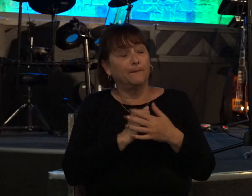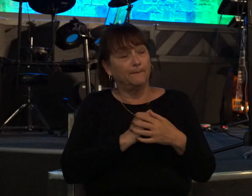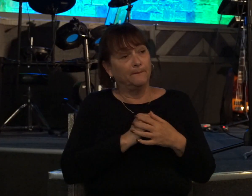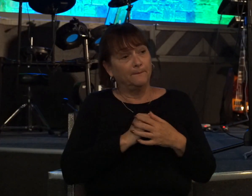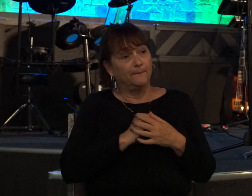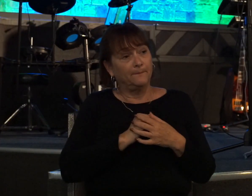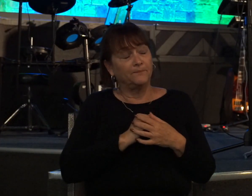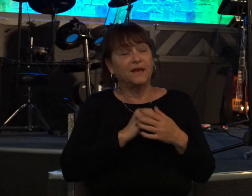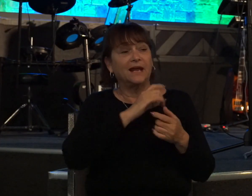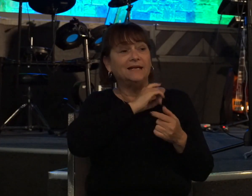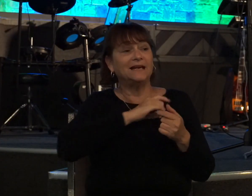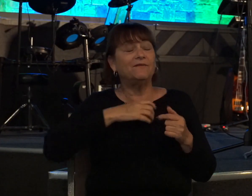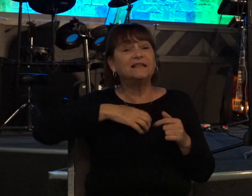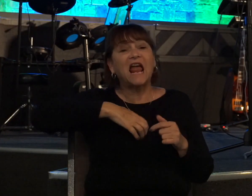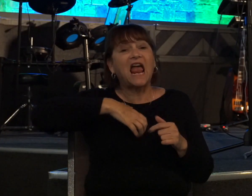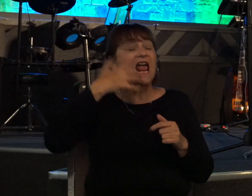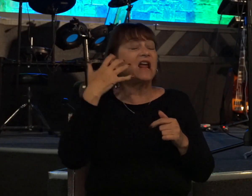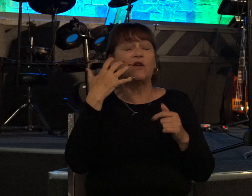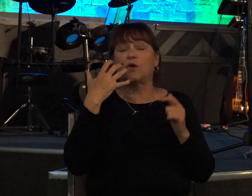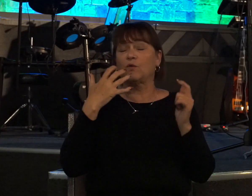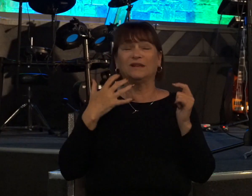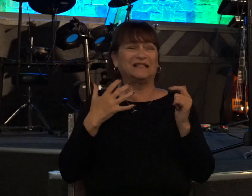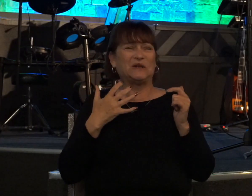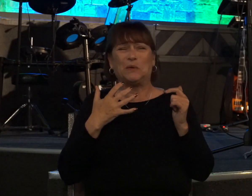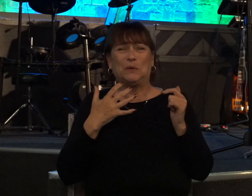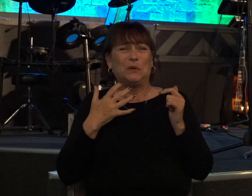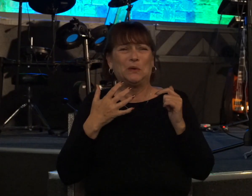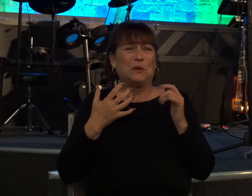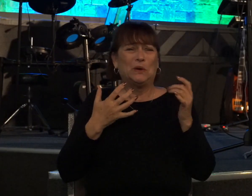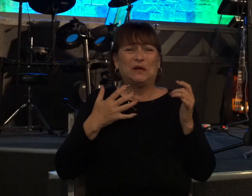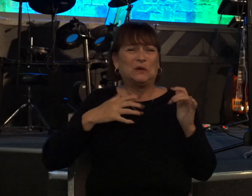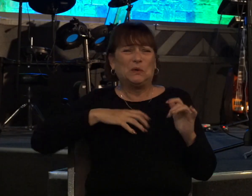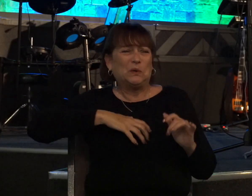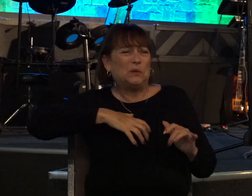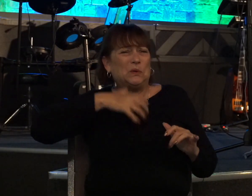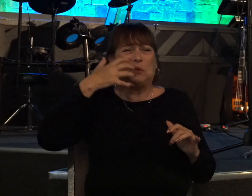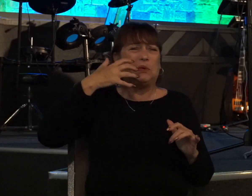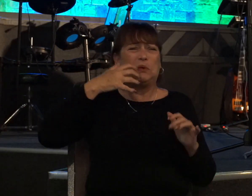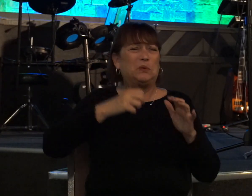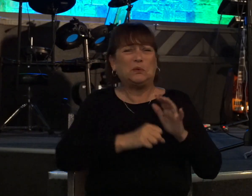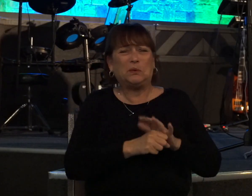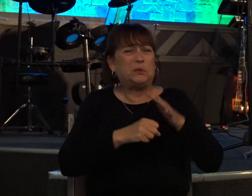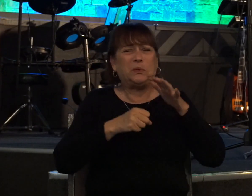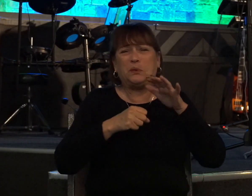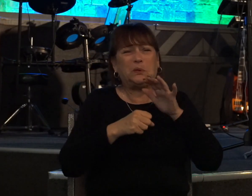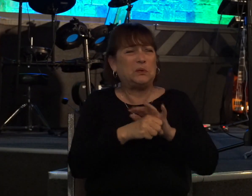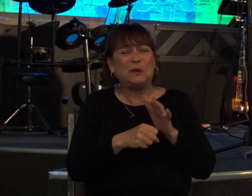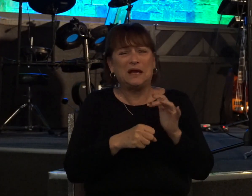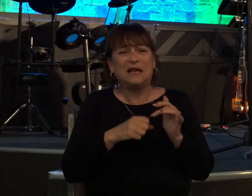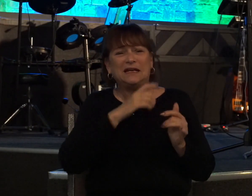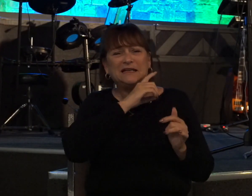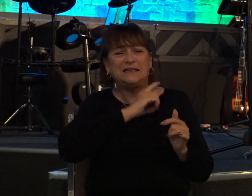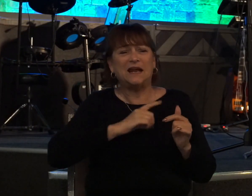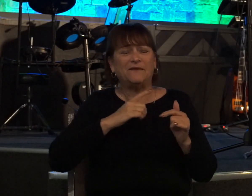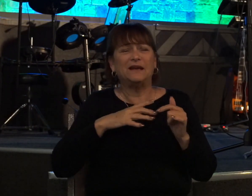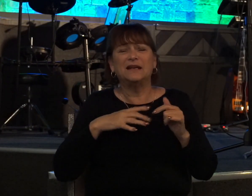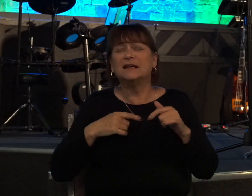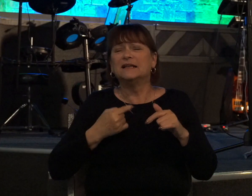david's anger was greatly aroused so much so that david immediately sentences the guy to